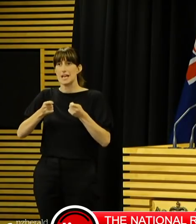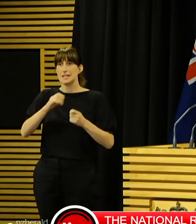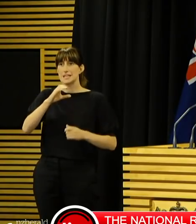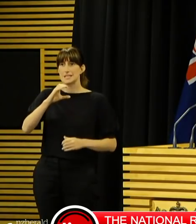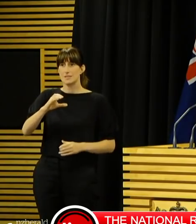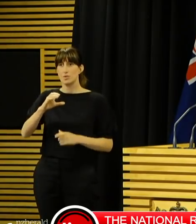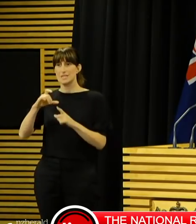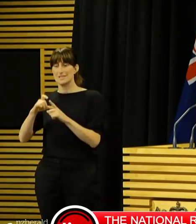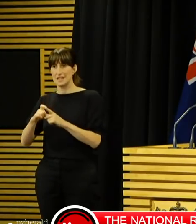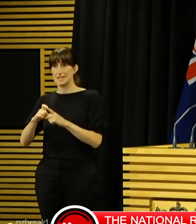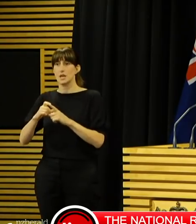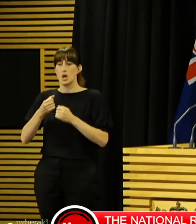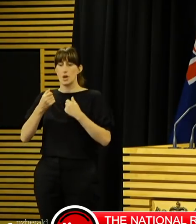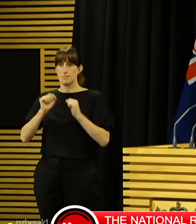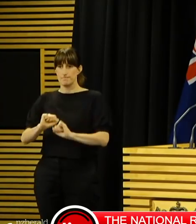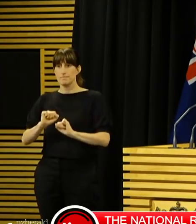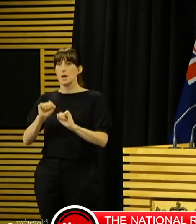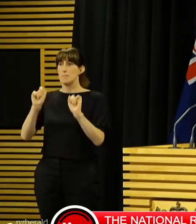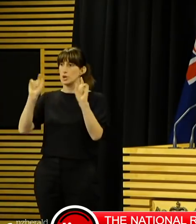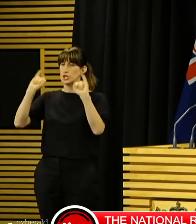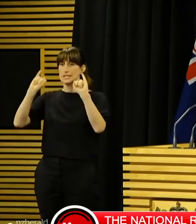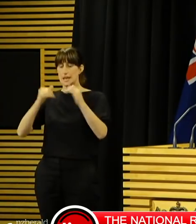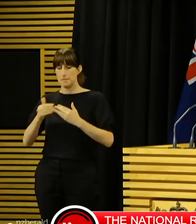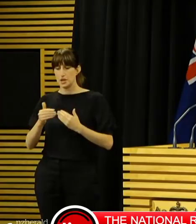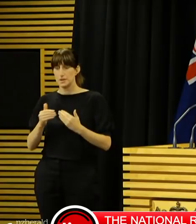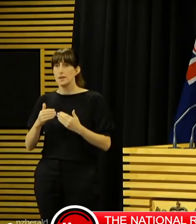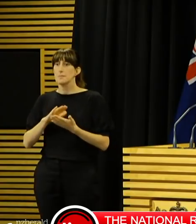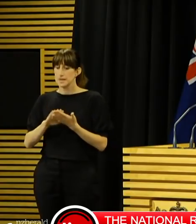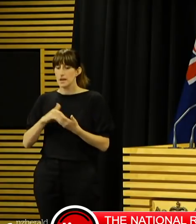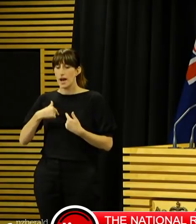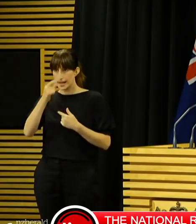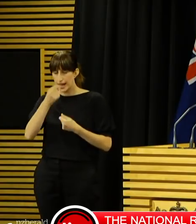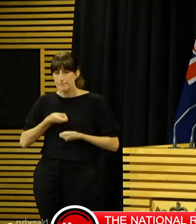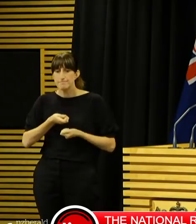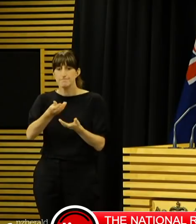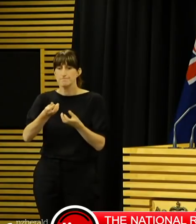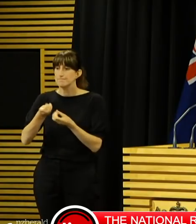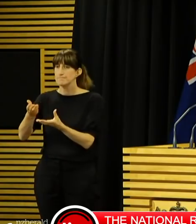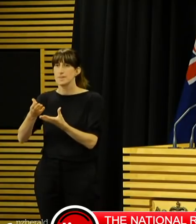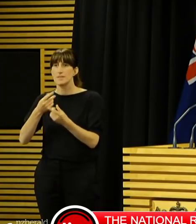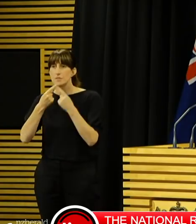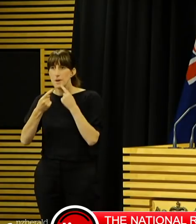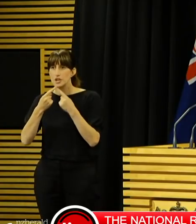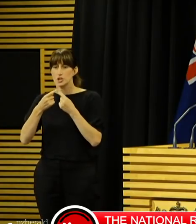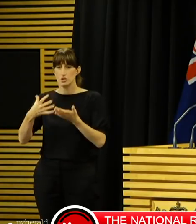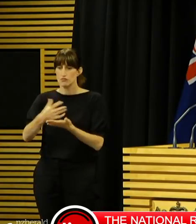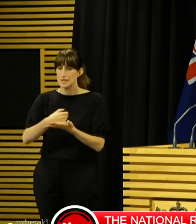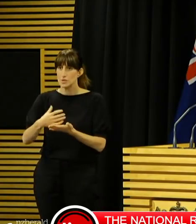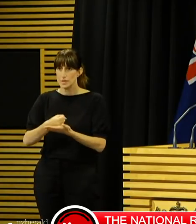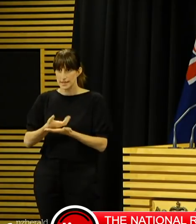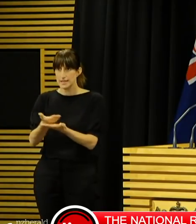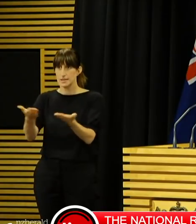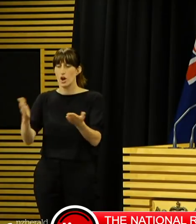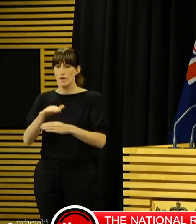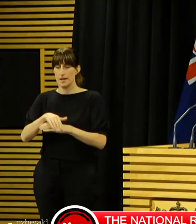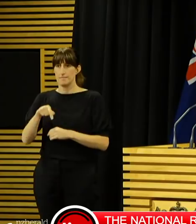Management to direct and coordinate personnel, material and other resources to ensure they can be made available. It also